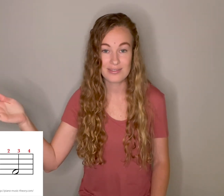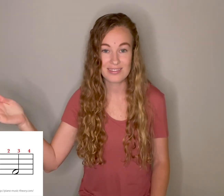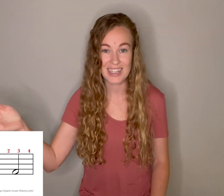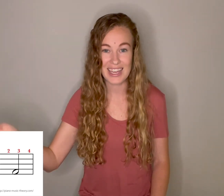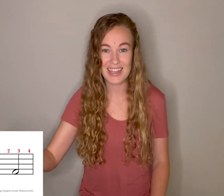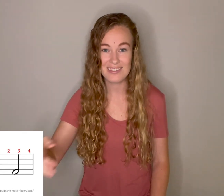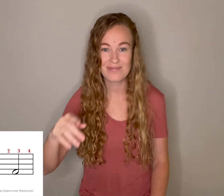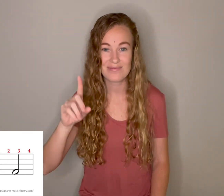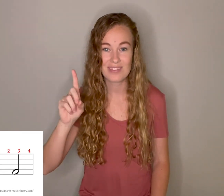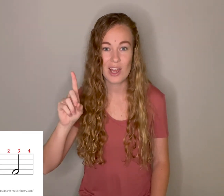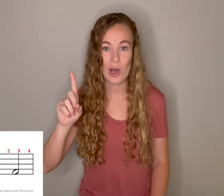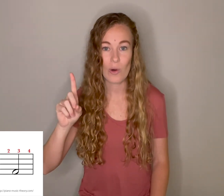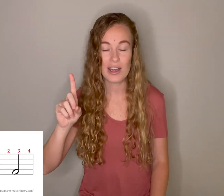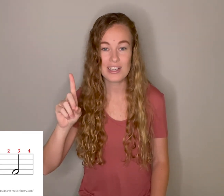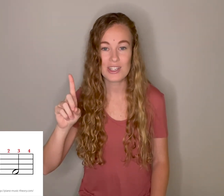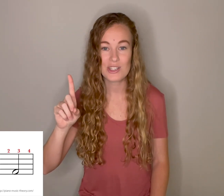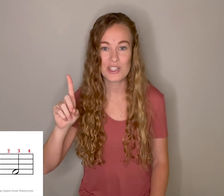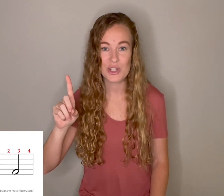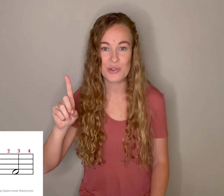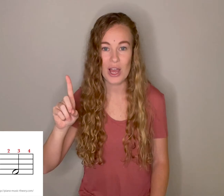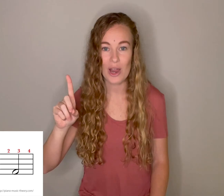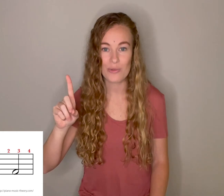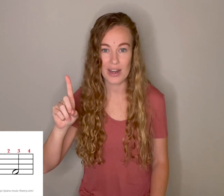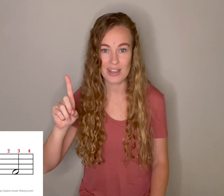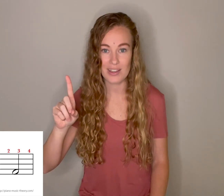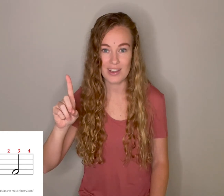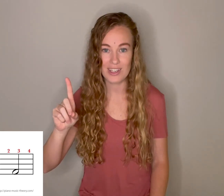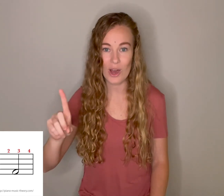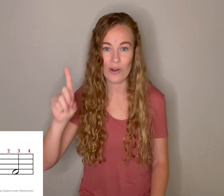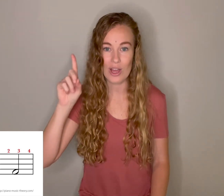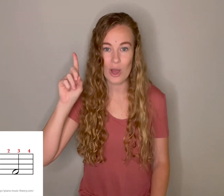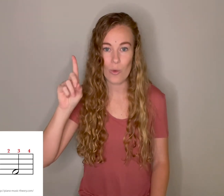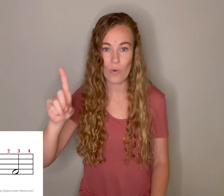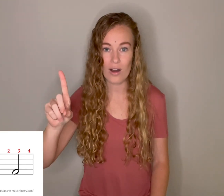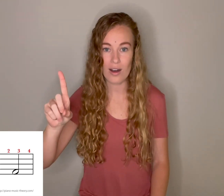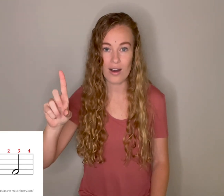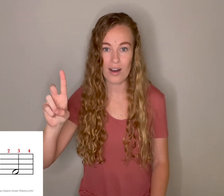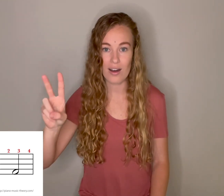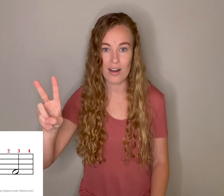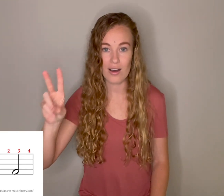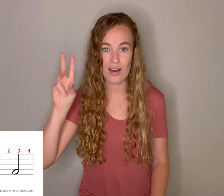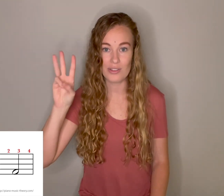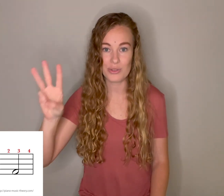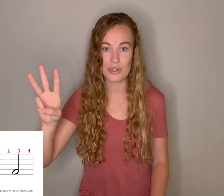Again. One, two, ready, go. One, three.